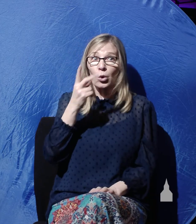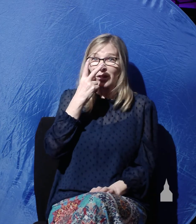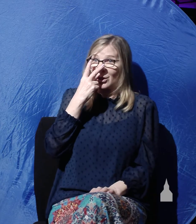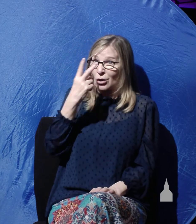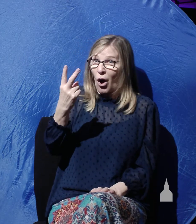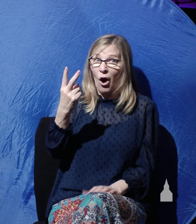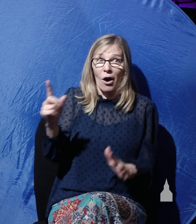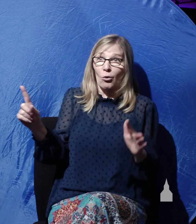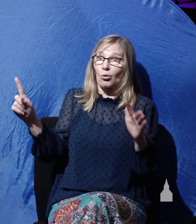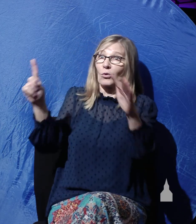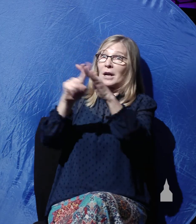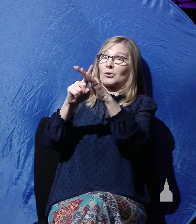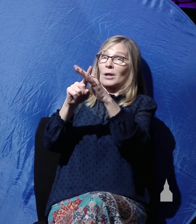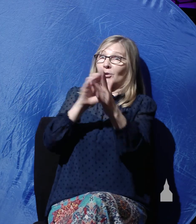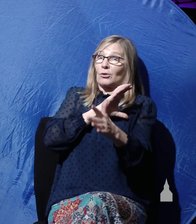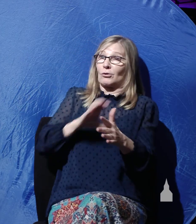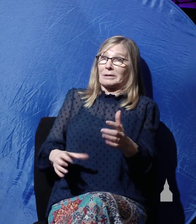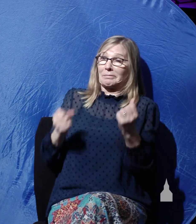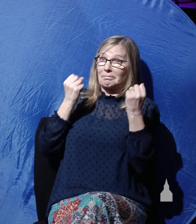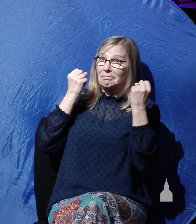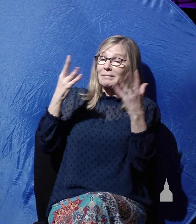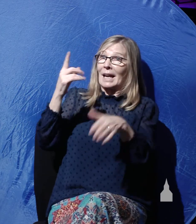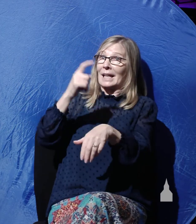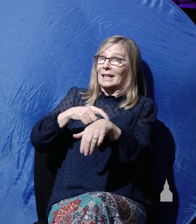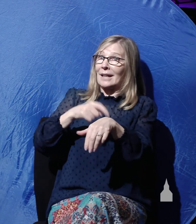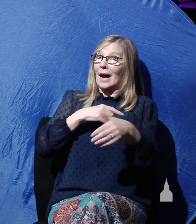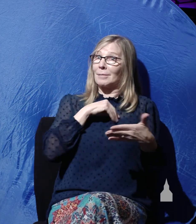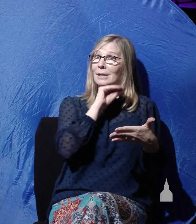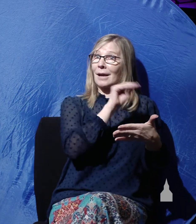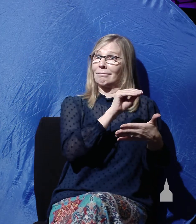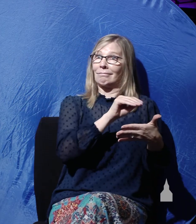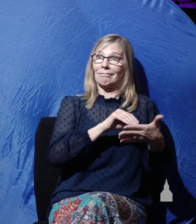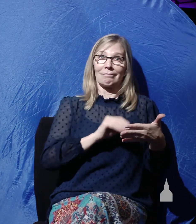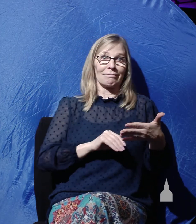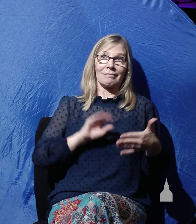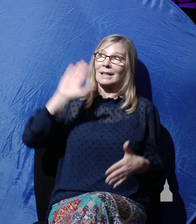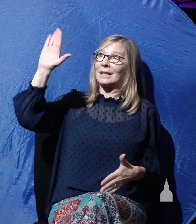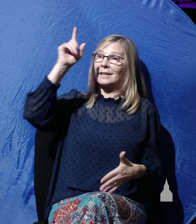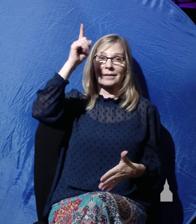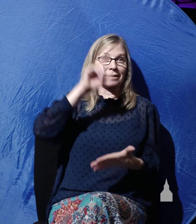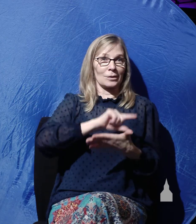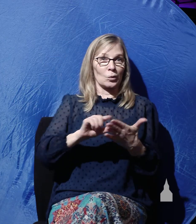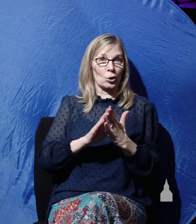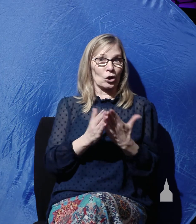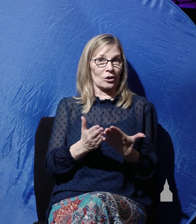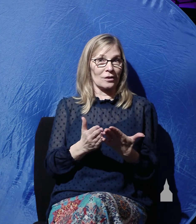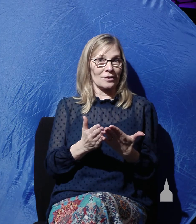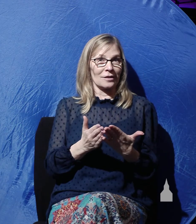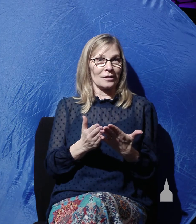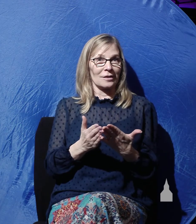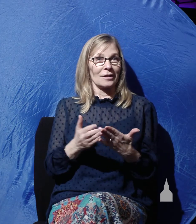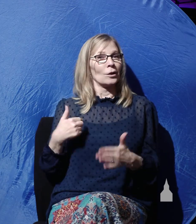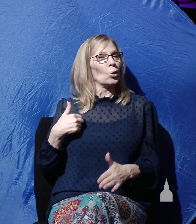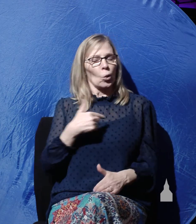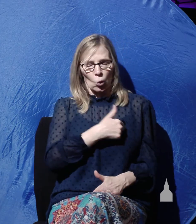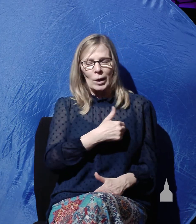they have written about this in the Word of God. We, folks, we have a reasonable